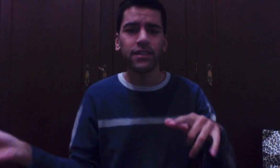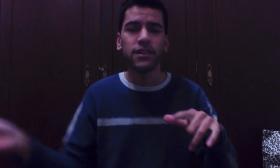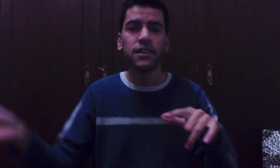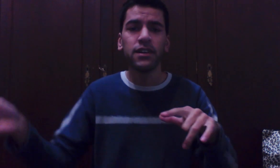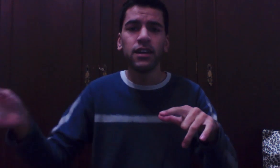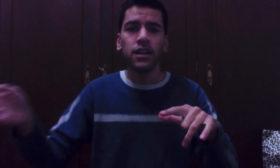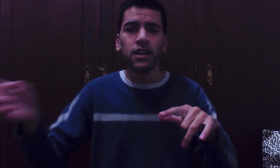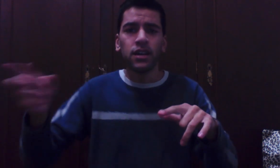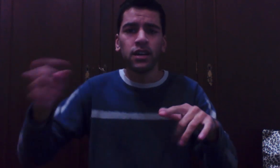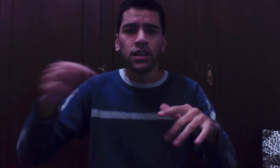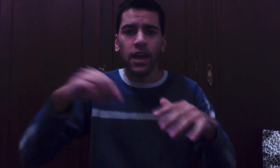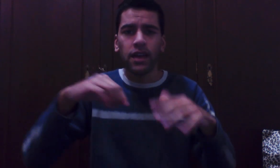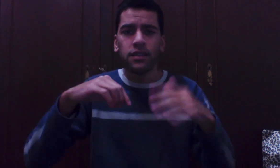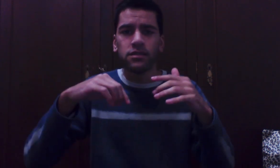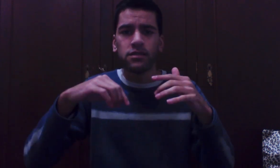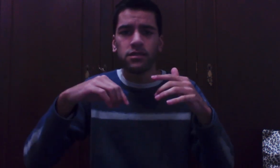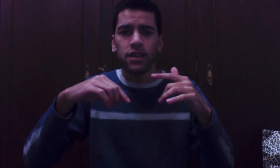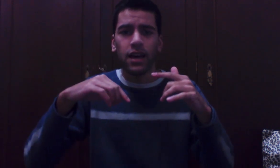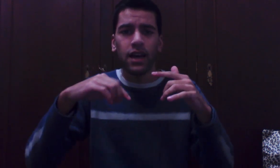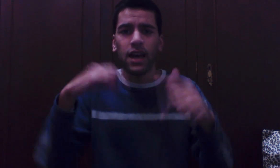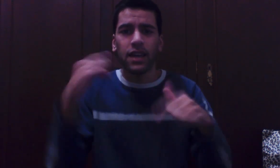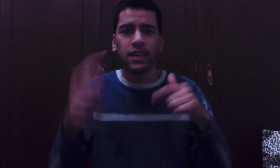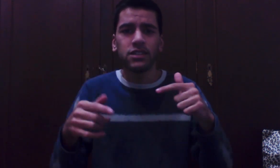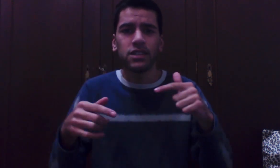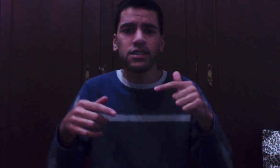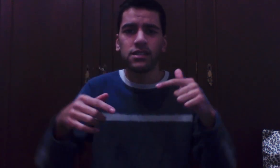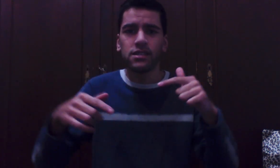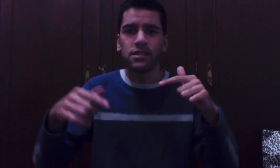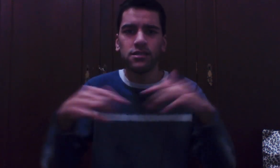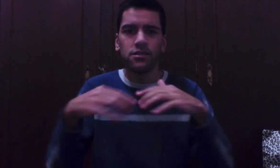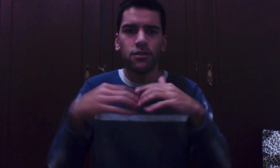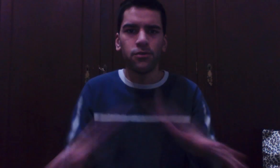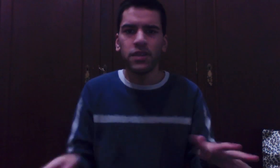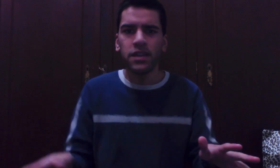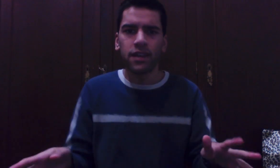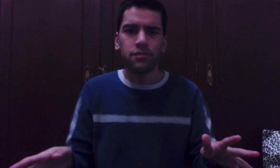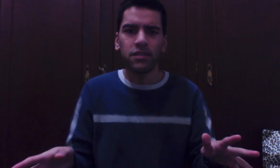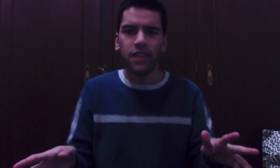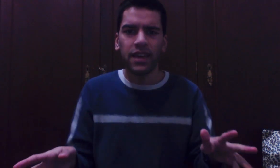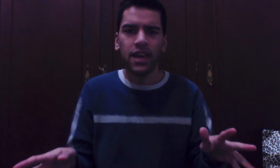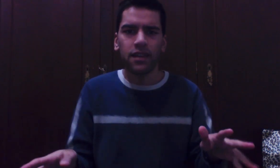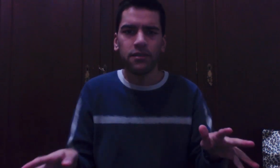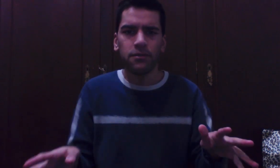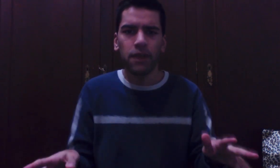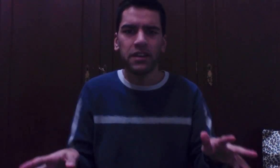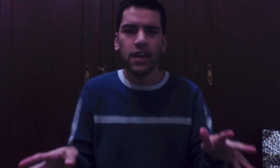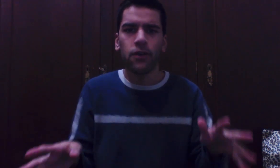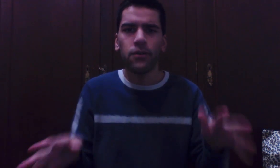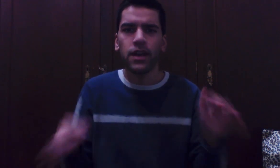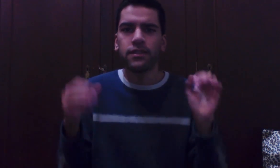and I can just read as much as I can right now and